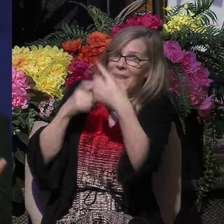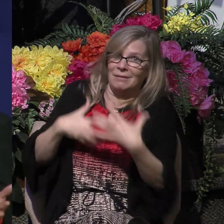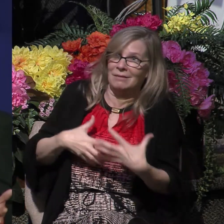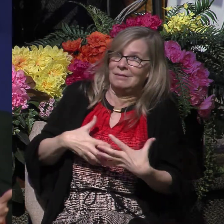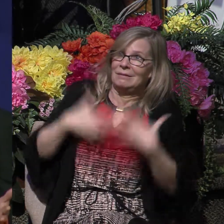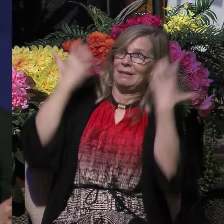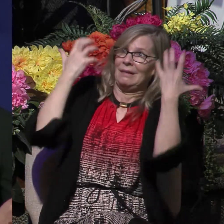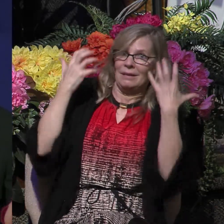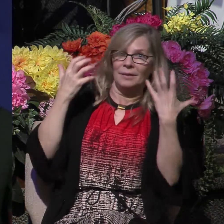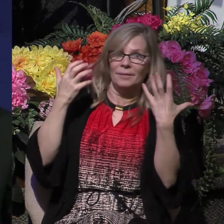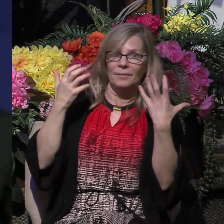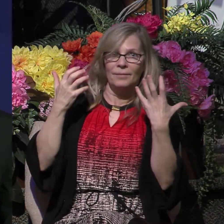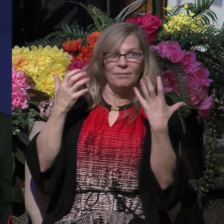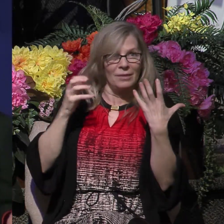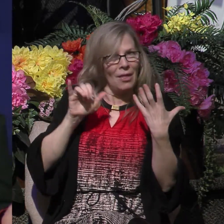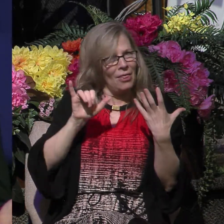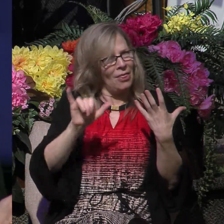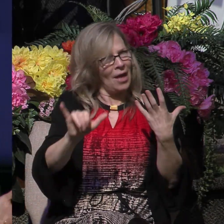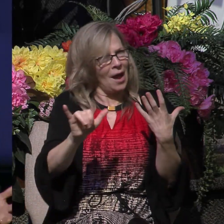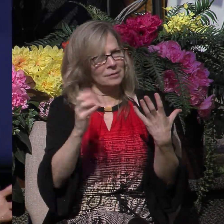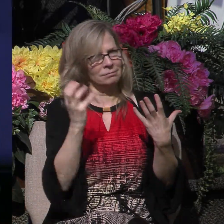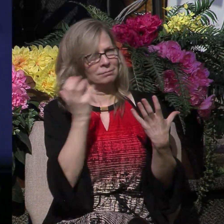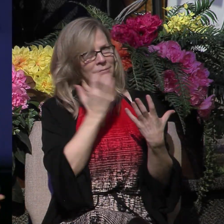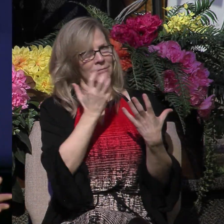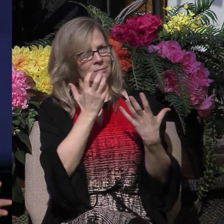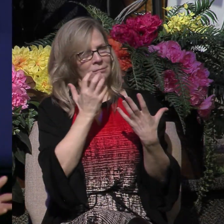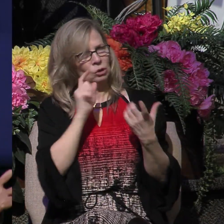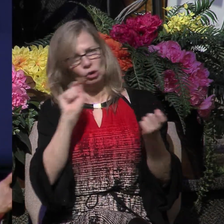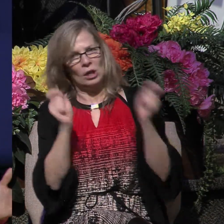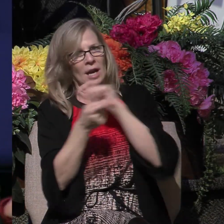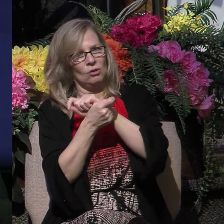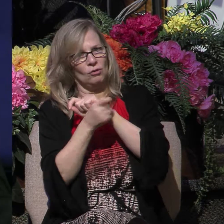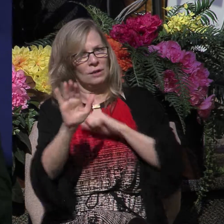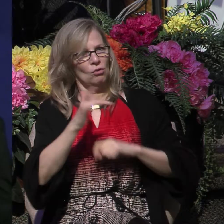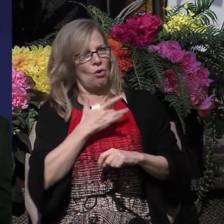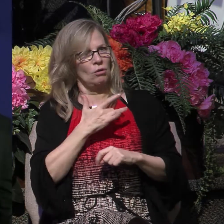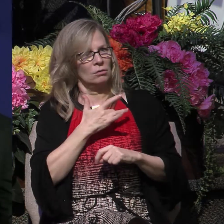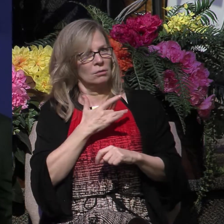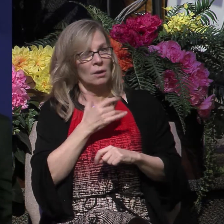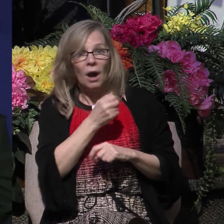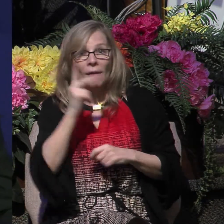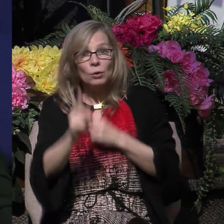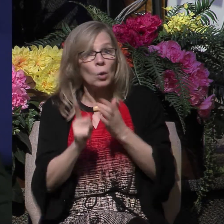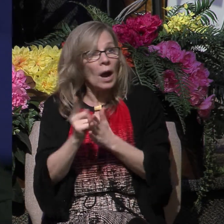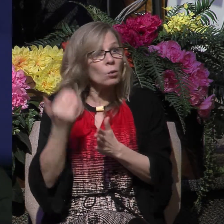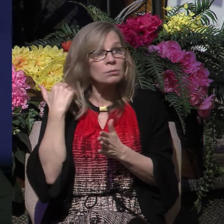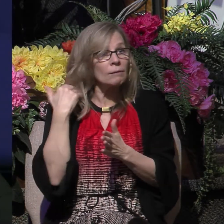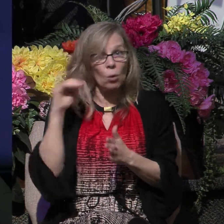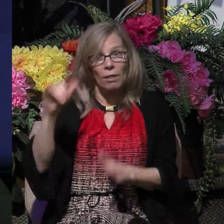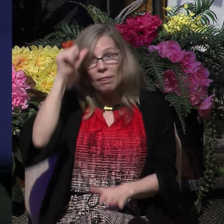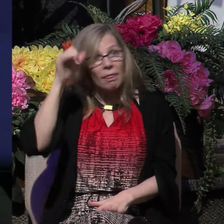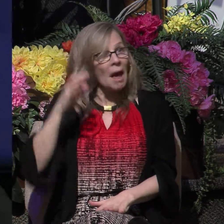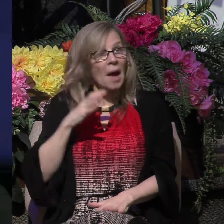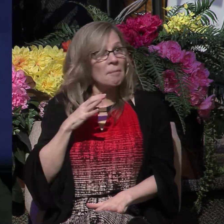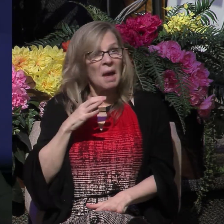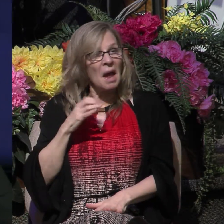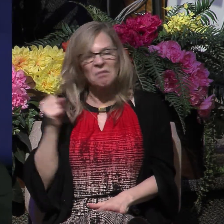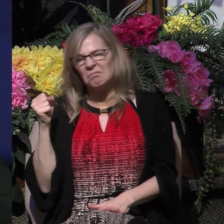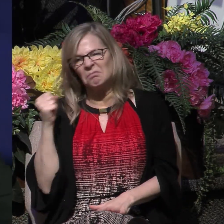remarkable turn of events, isn't it? This man, who only a few hours earlier had put Paul and Silas